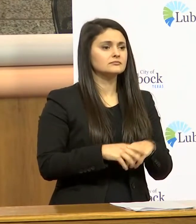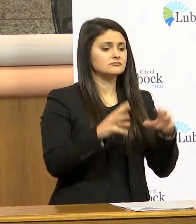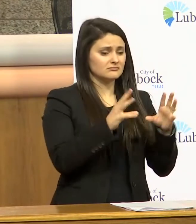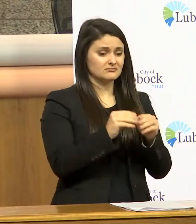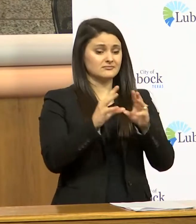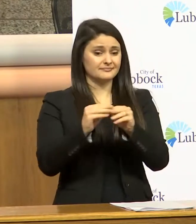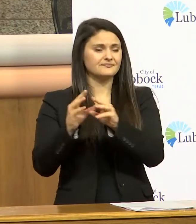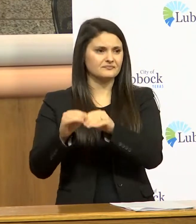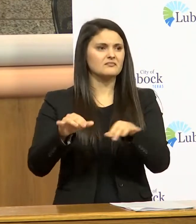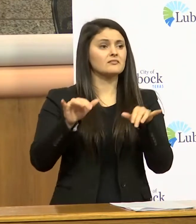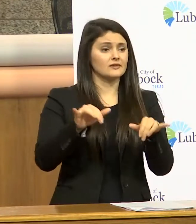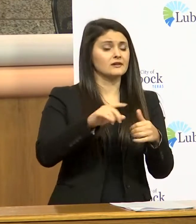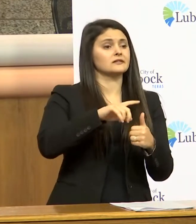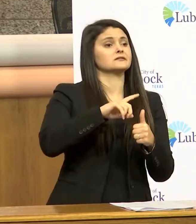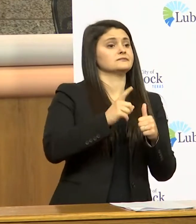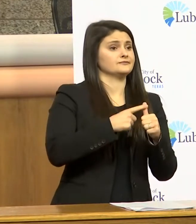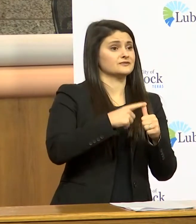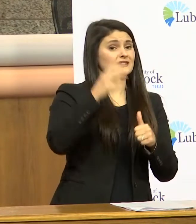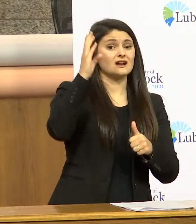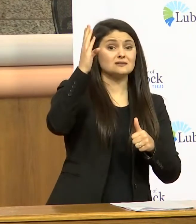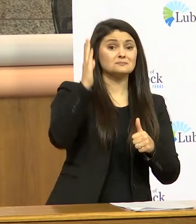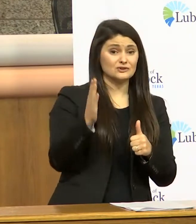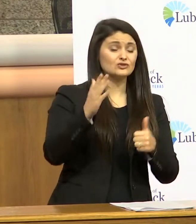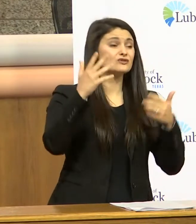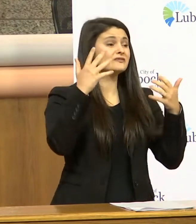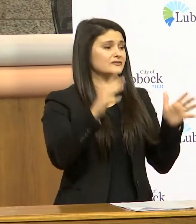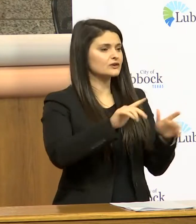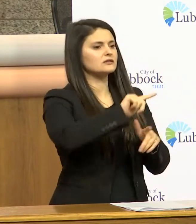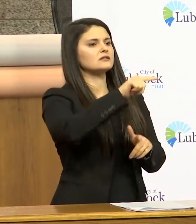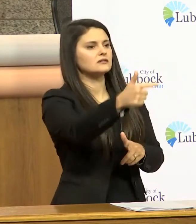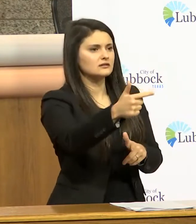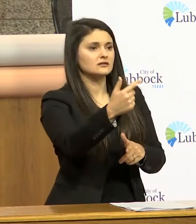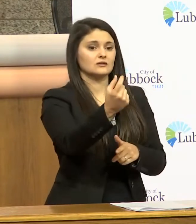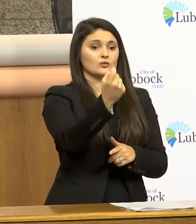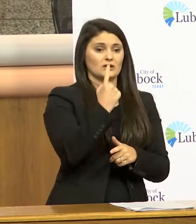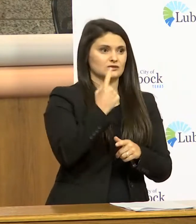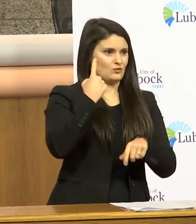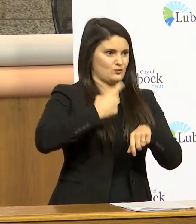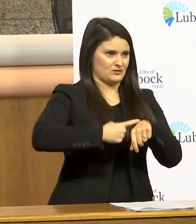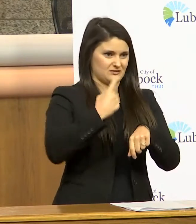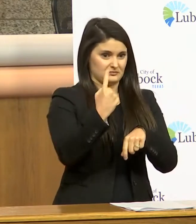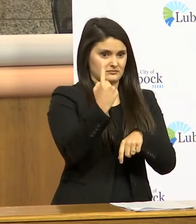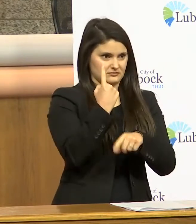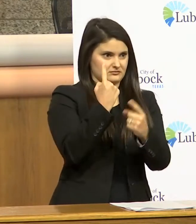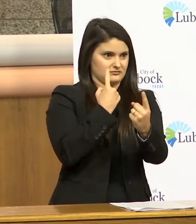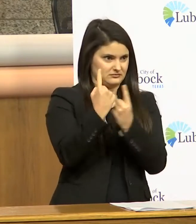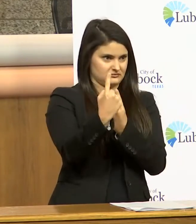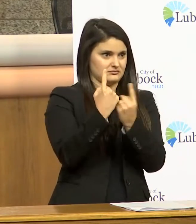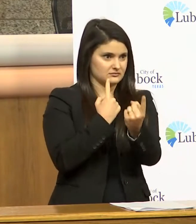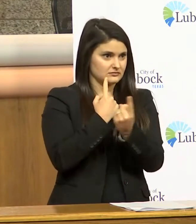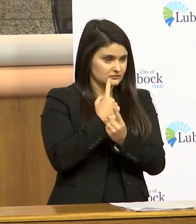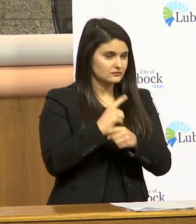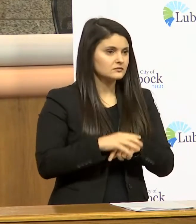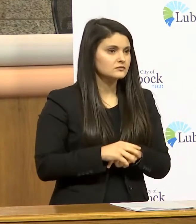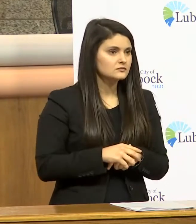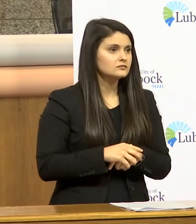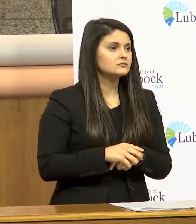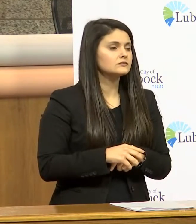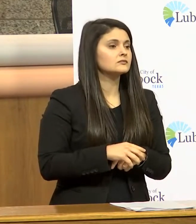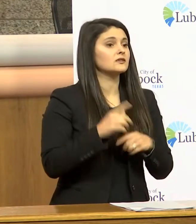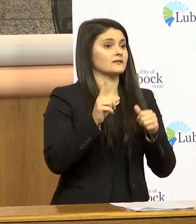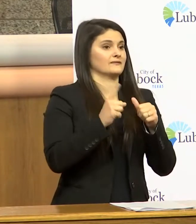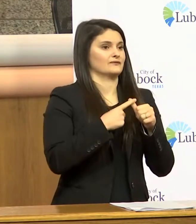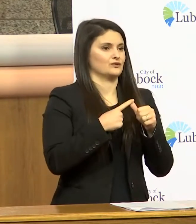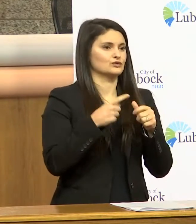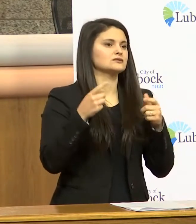our speakers and then take the media questions one person one question at a time and first we have director of Public